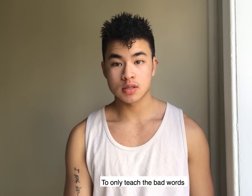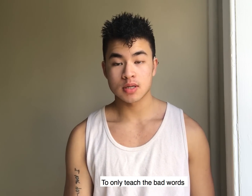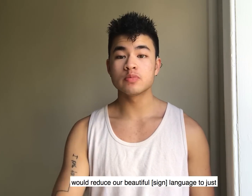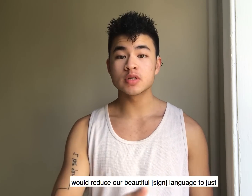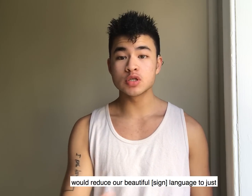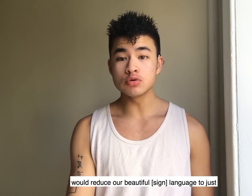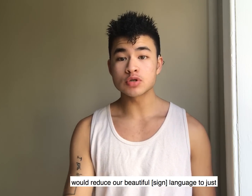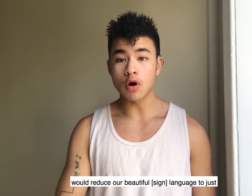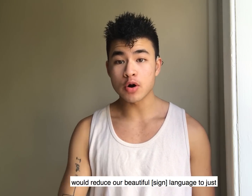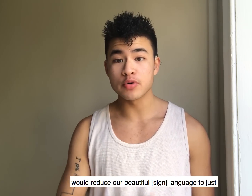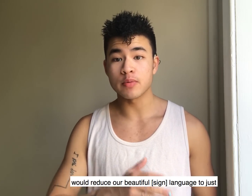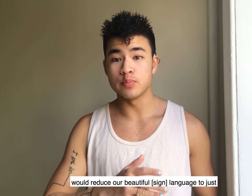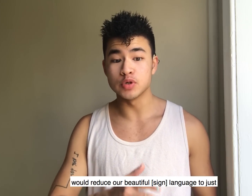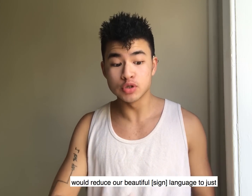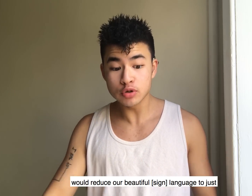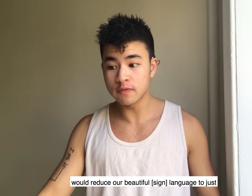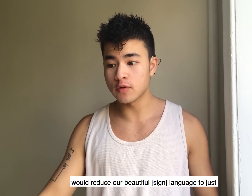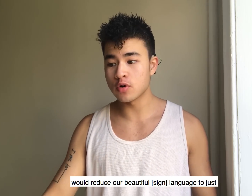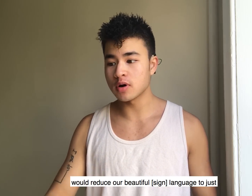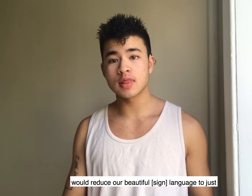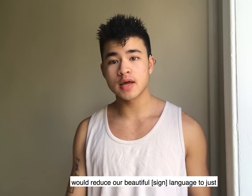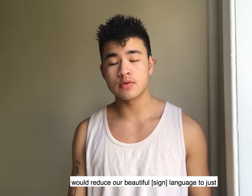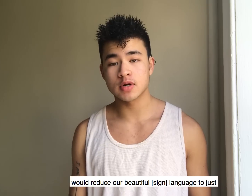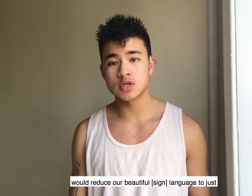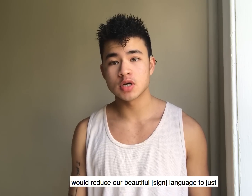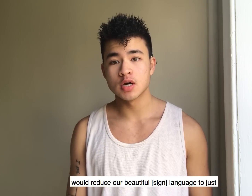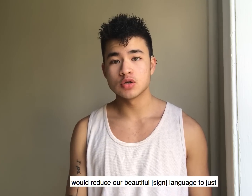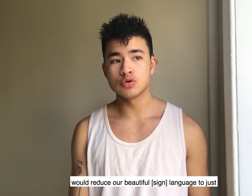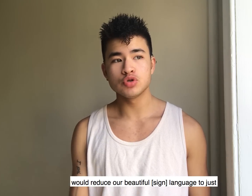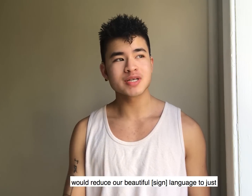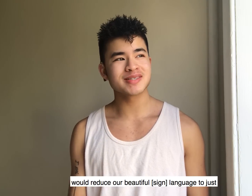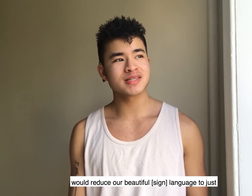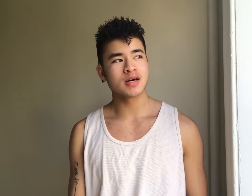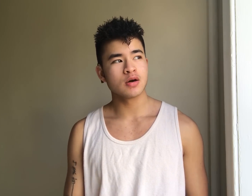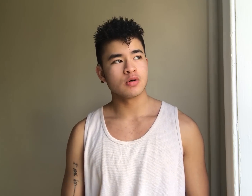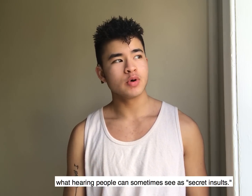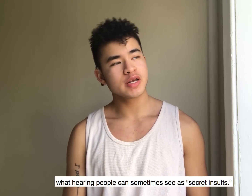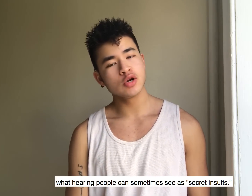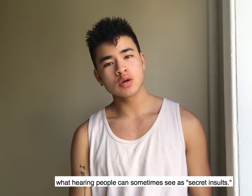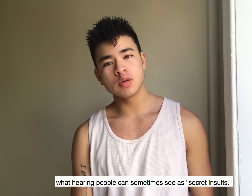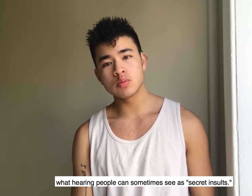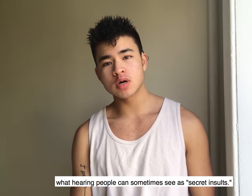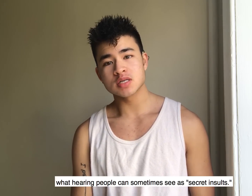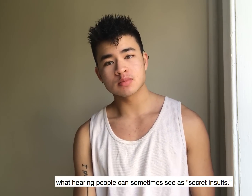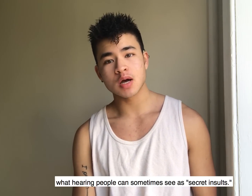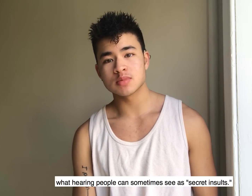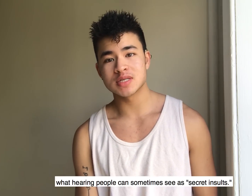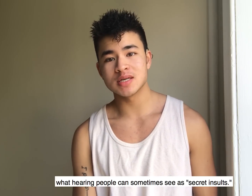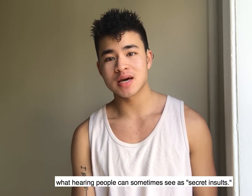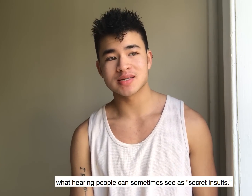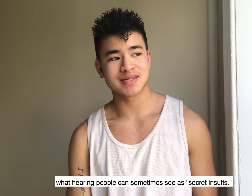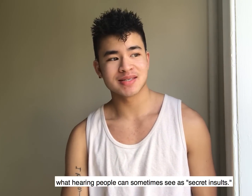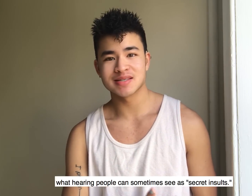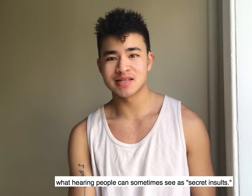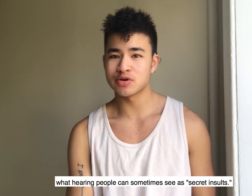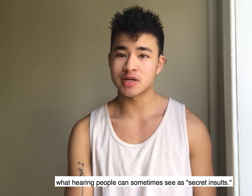would produce our beautiful language to just what hearing people can sometimes see as secret